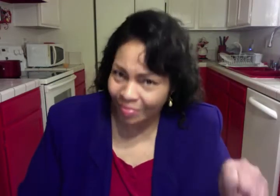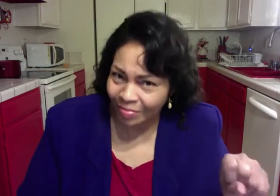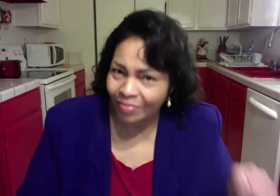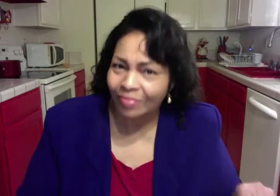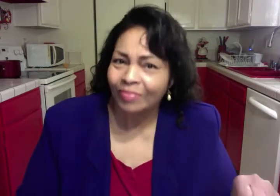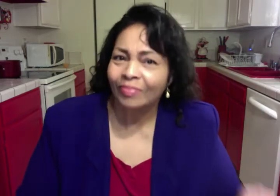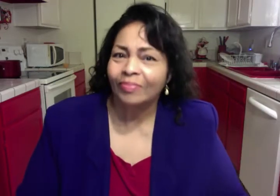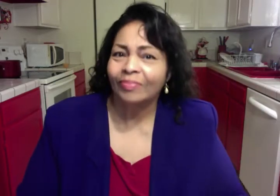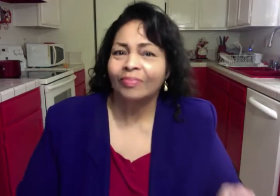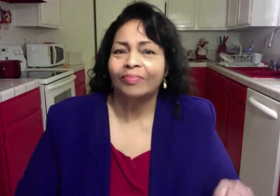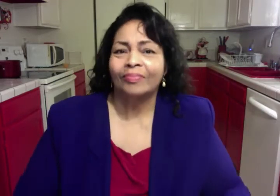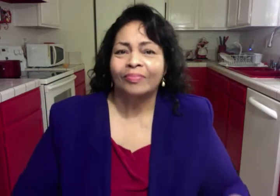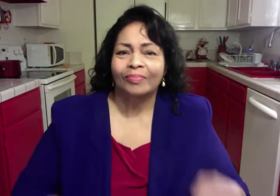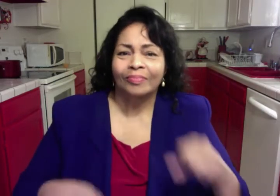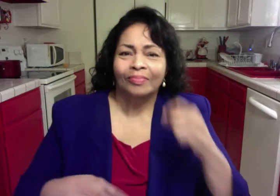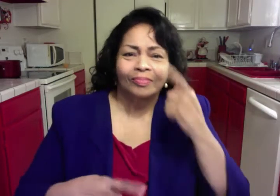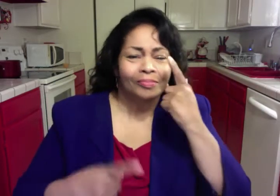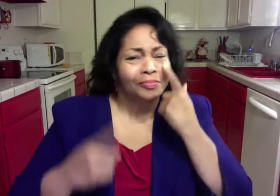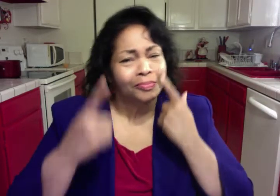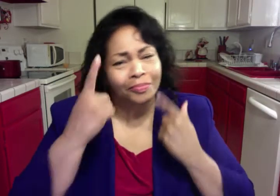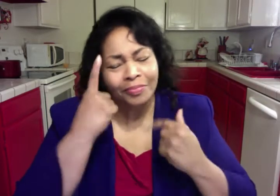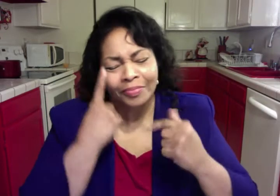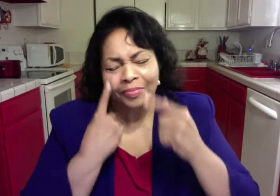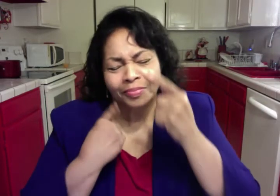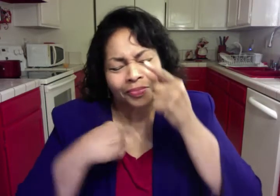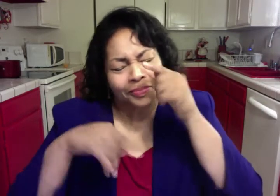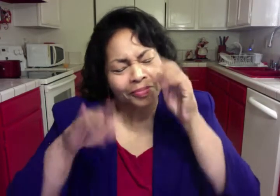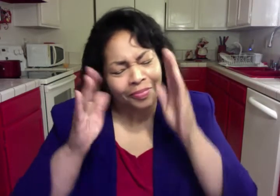Silent fever,